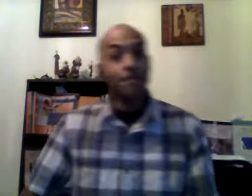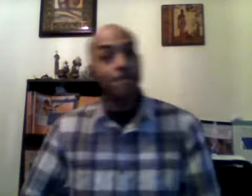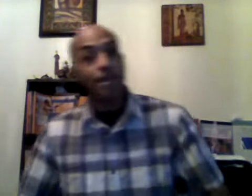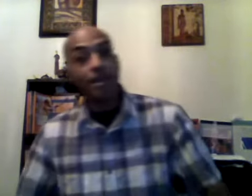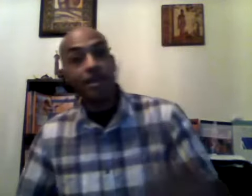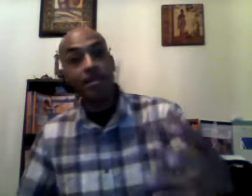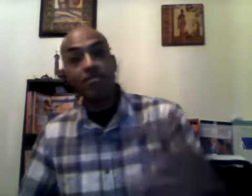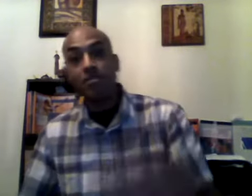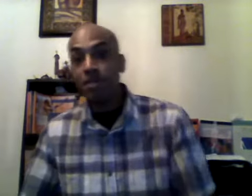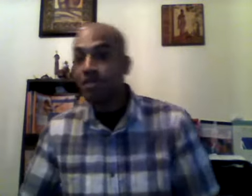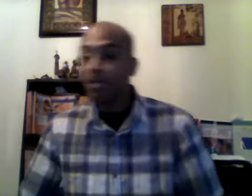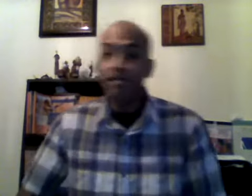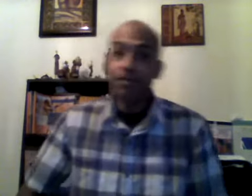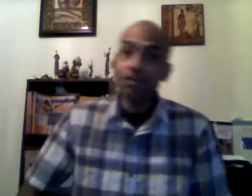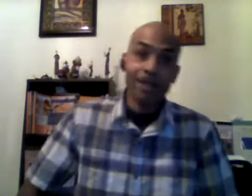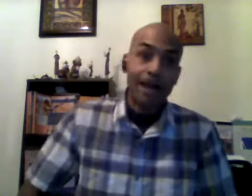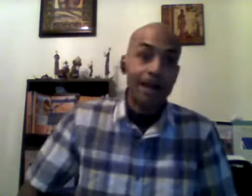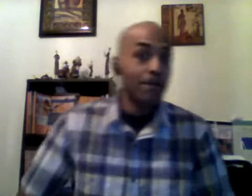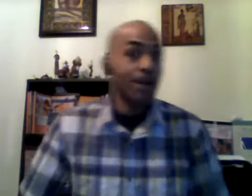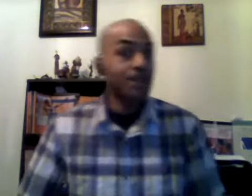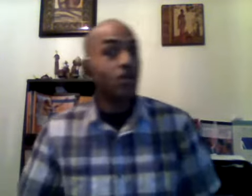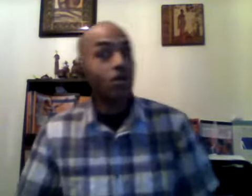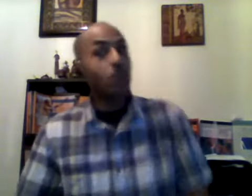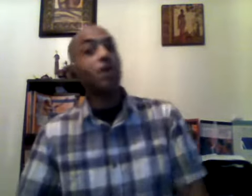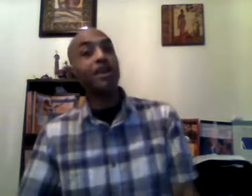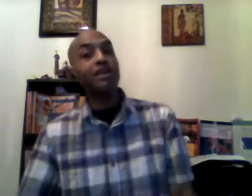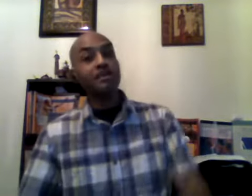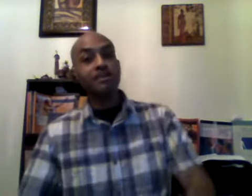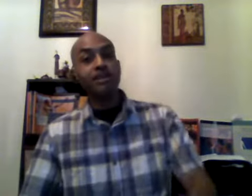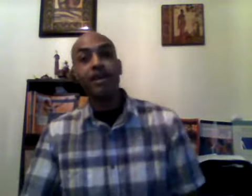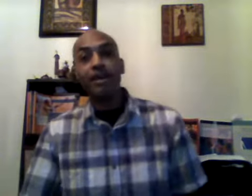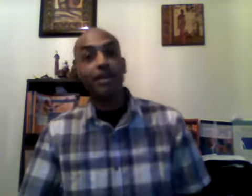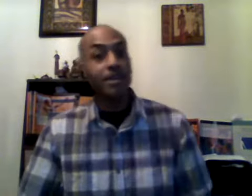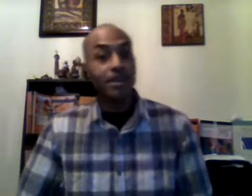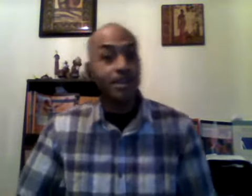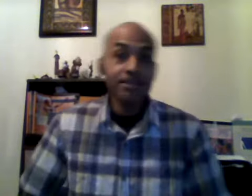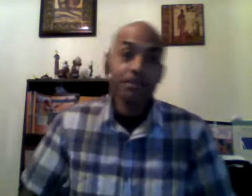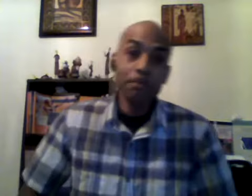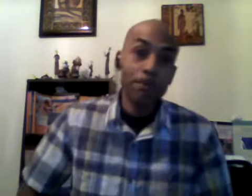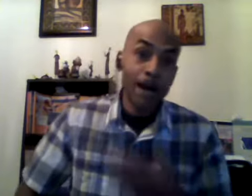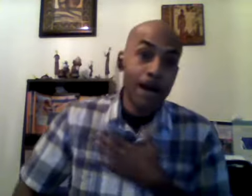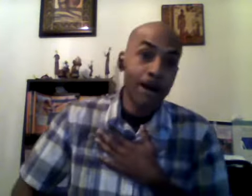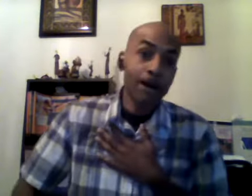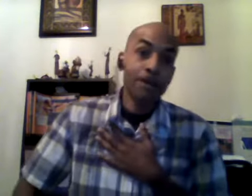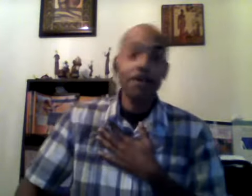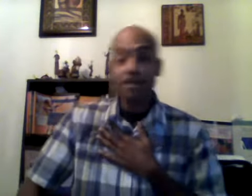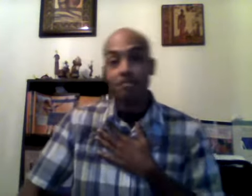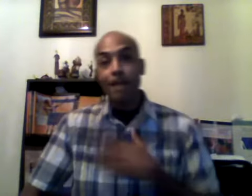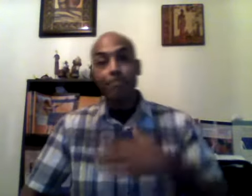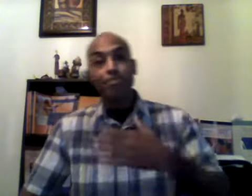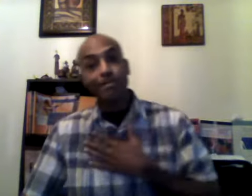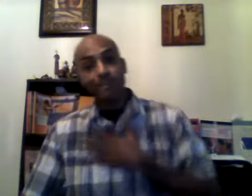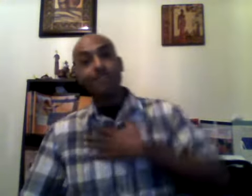and giving me some of your time as always it is my honor and my privilege